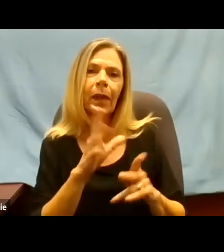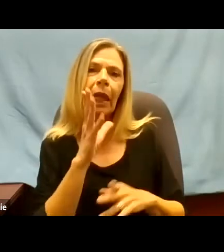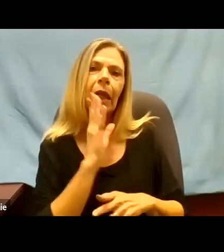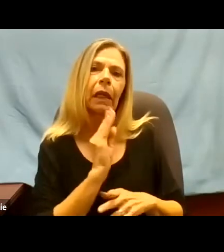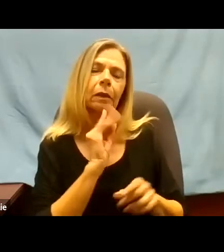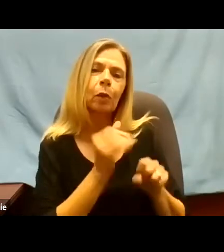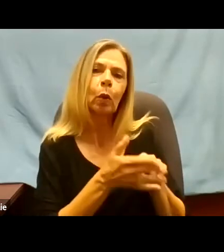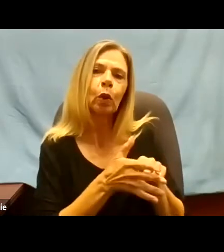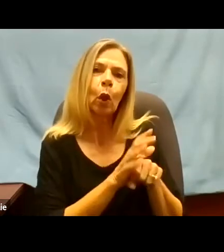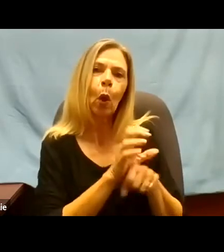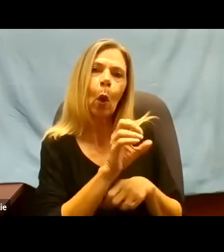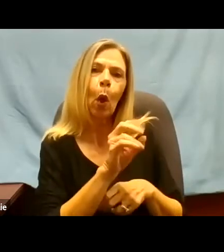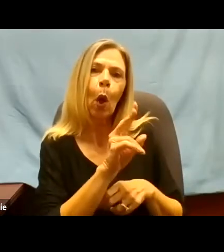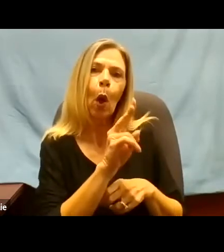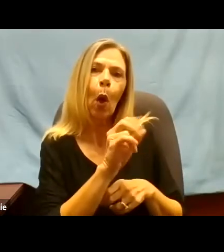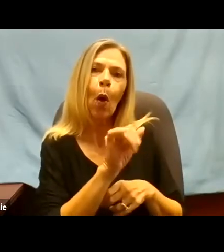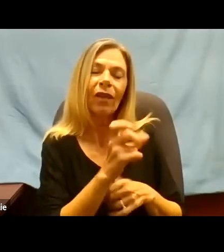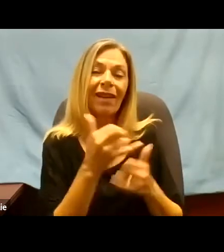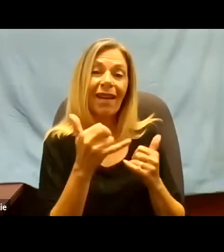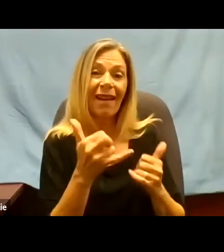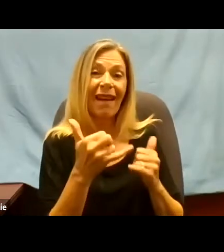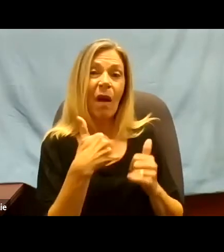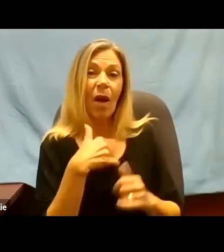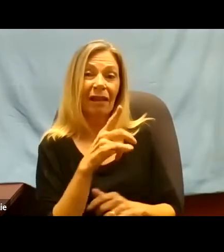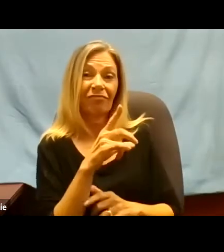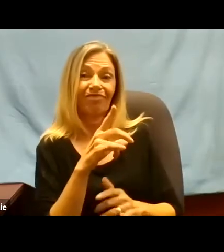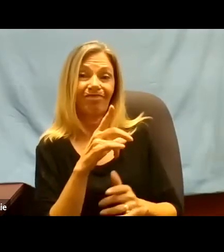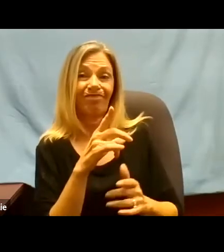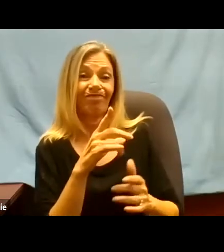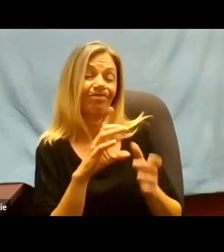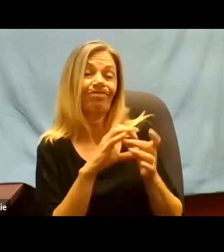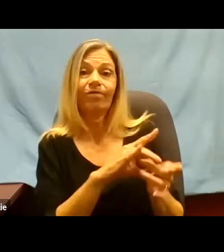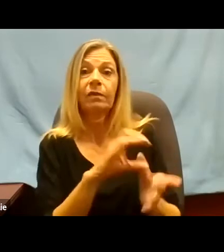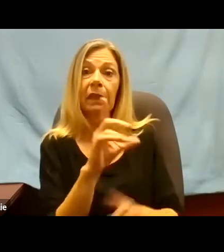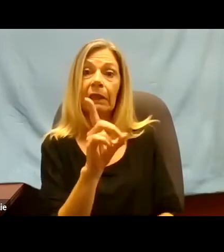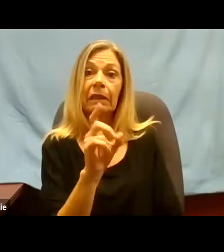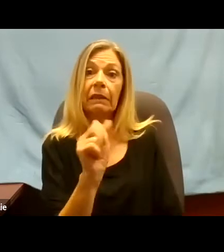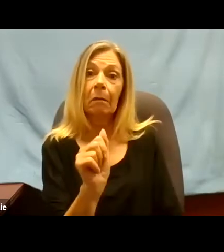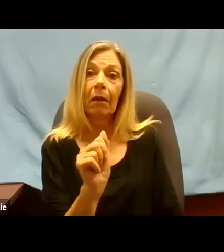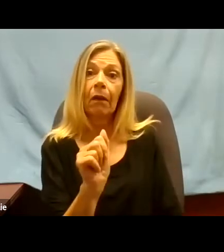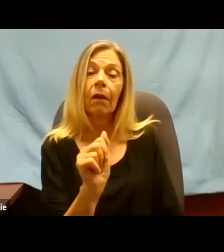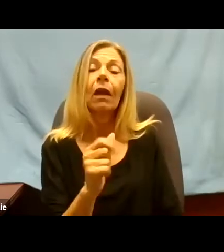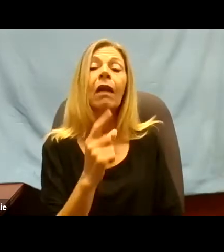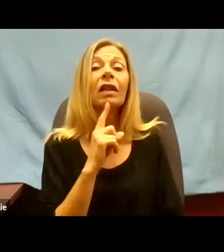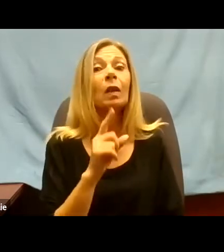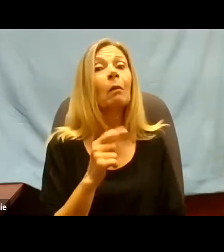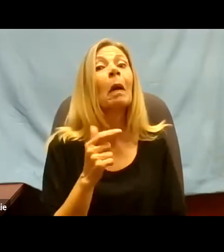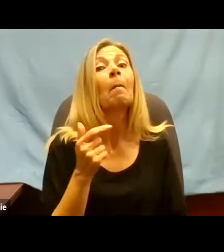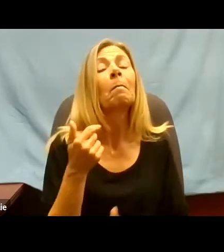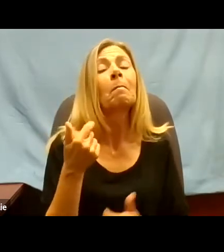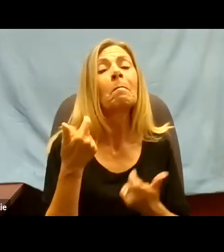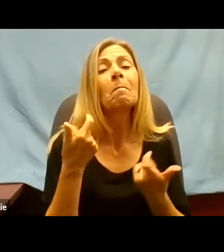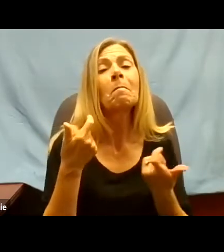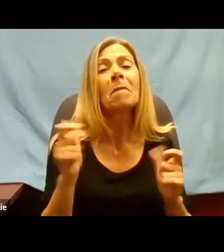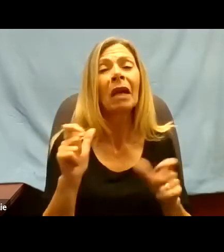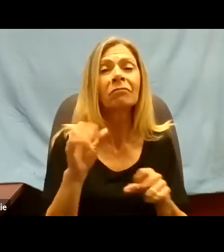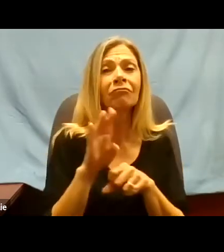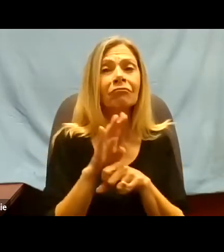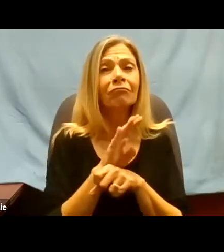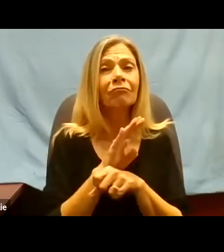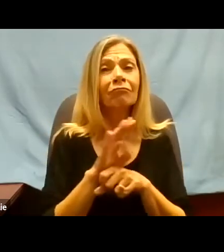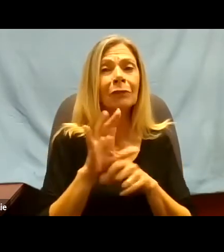disabilities because of it? That would be one of the great corporate challenges, organizational challenges,